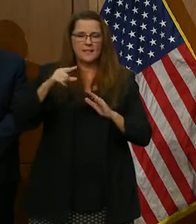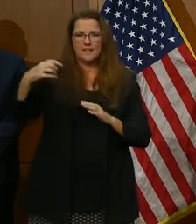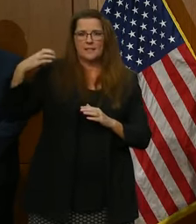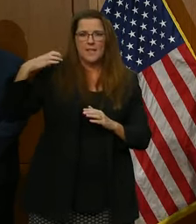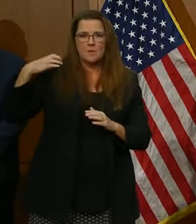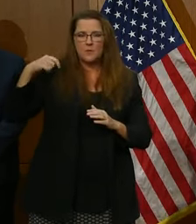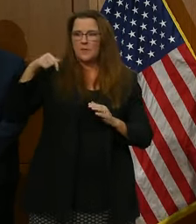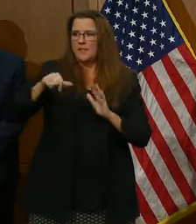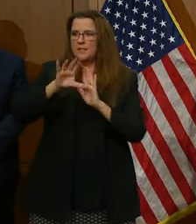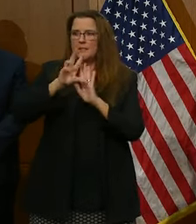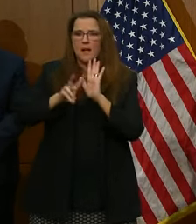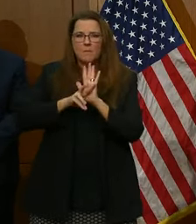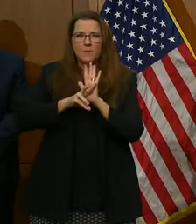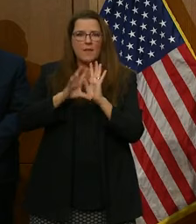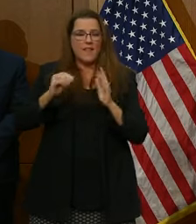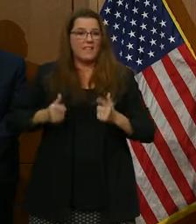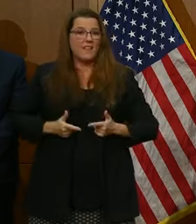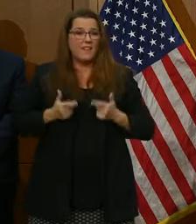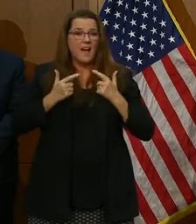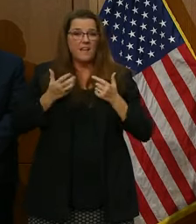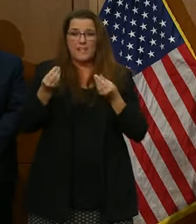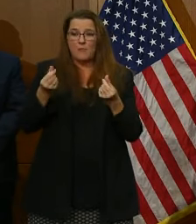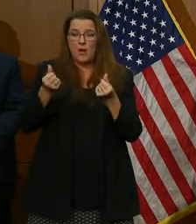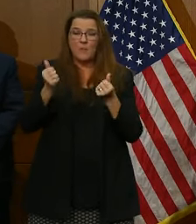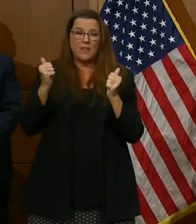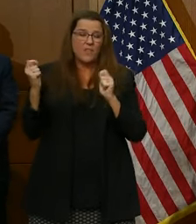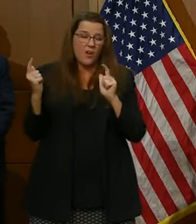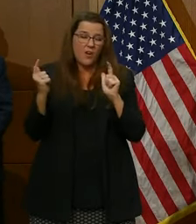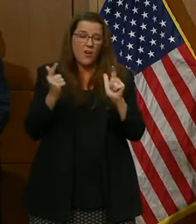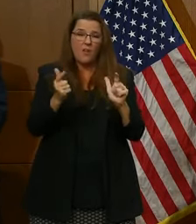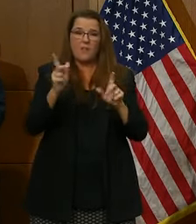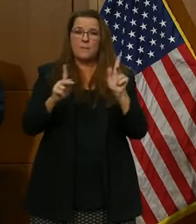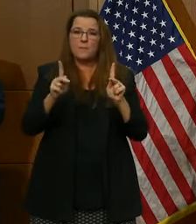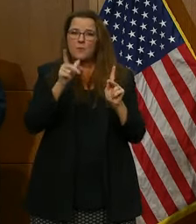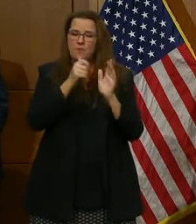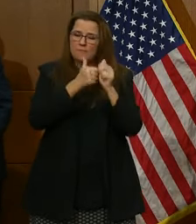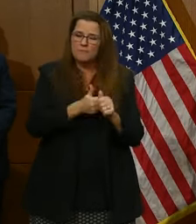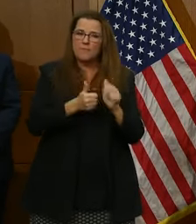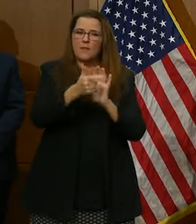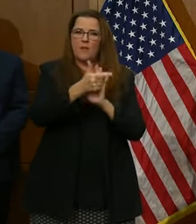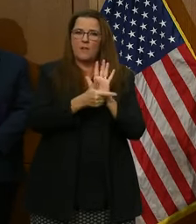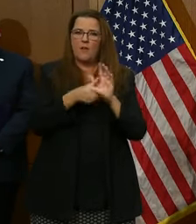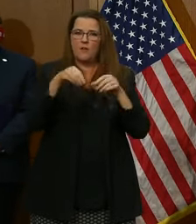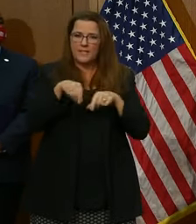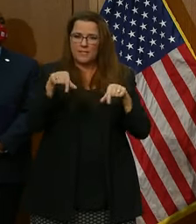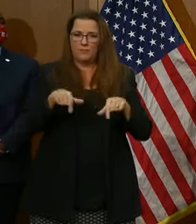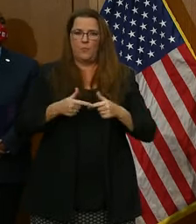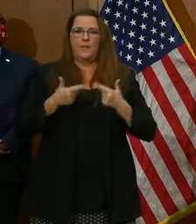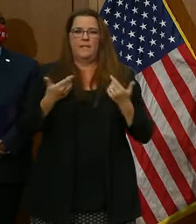this commonwealth, and the lives and property of all the law-abiding people who live here.